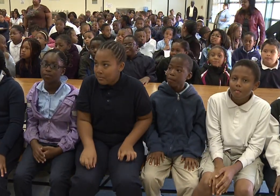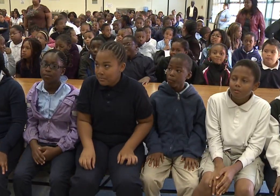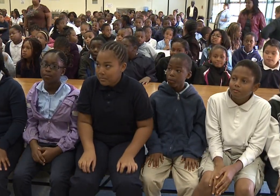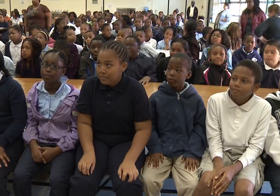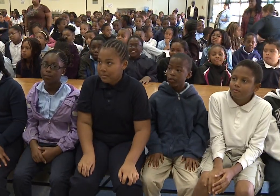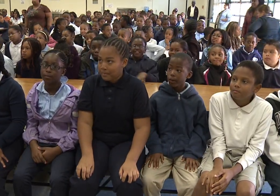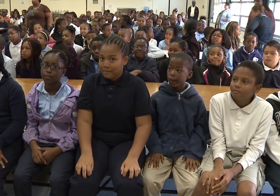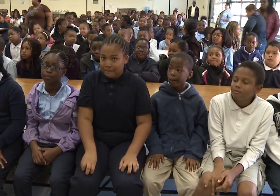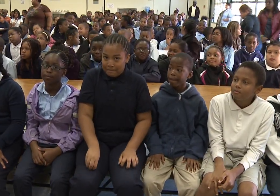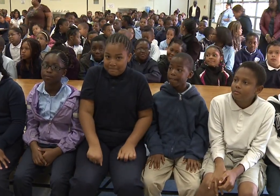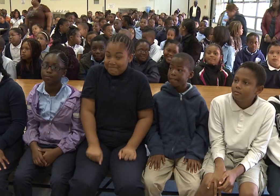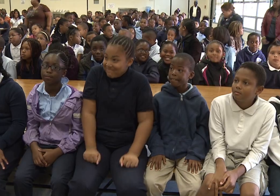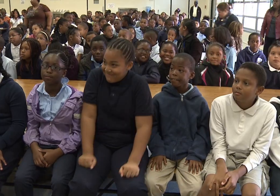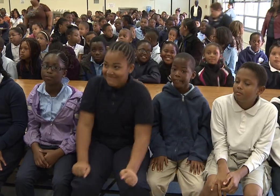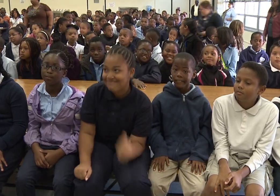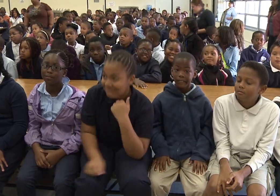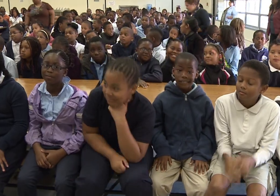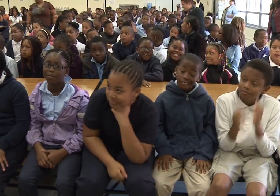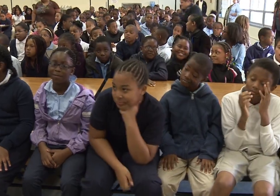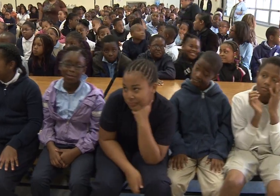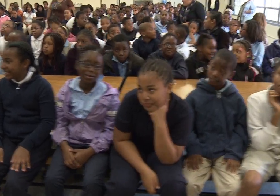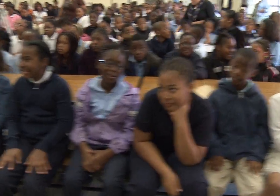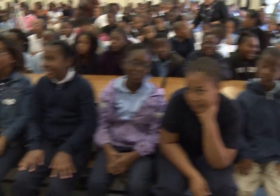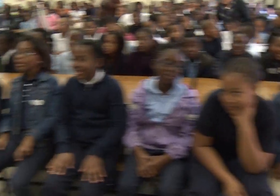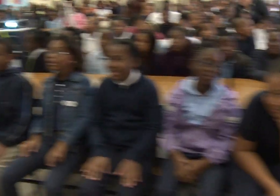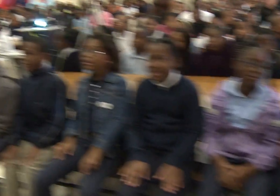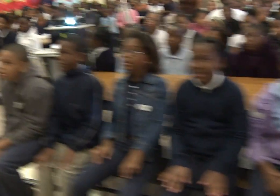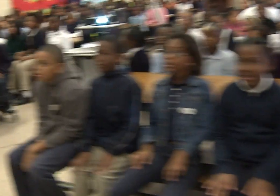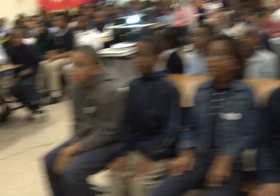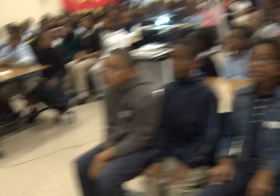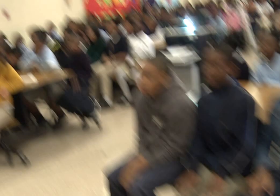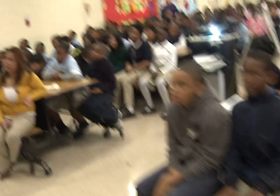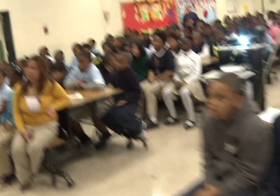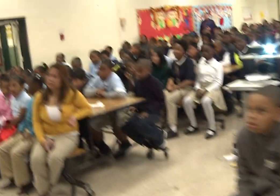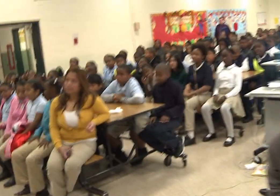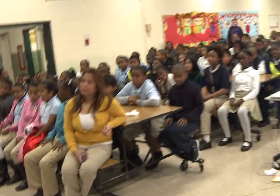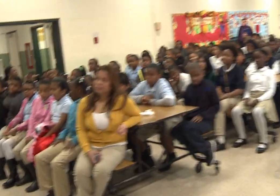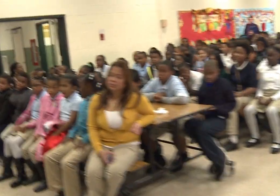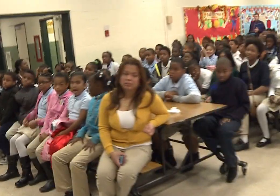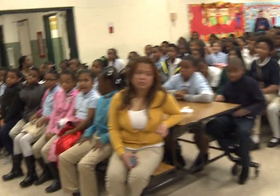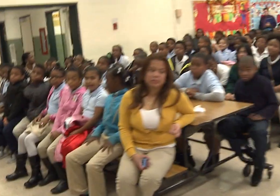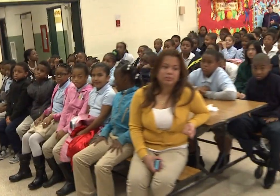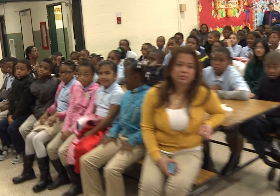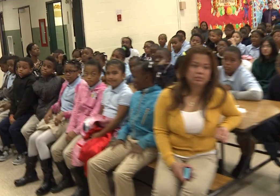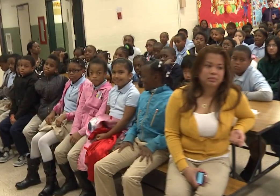Let's say you're in the hallway and you hear one kid say something really mean to another kid.